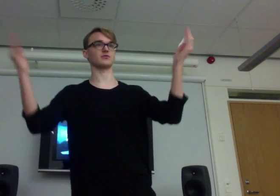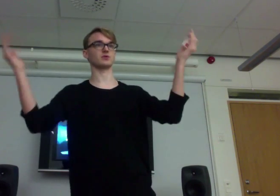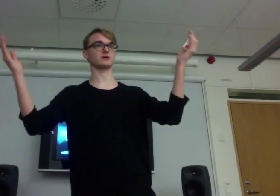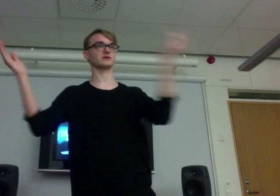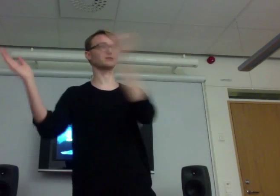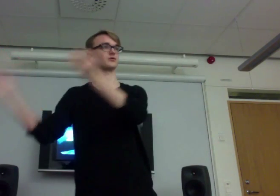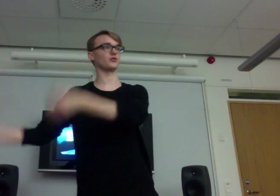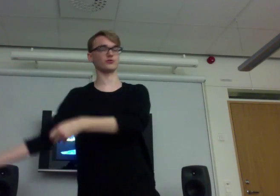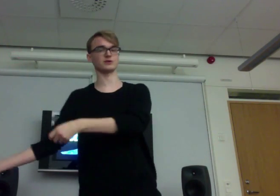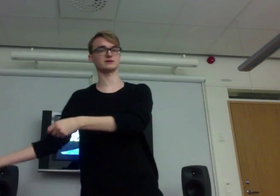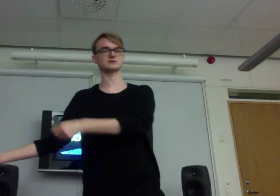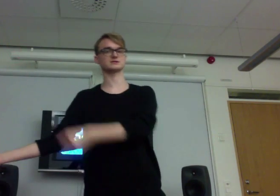week or three days.